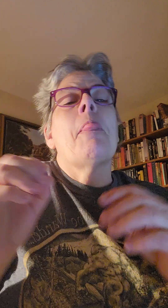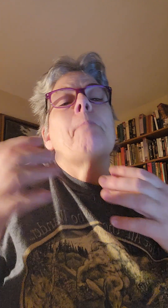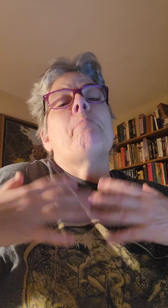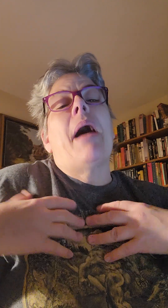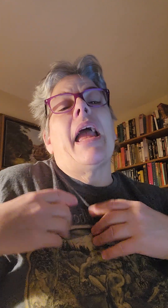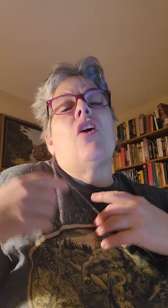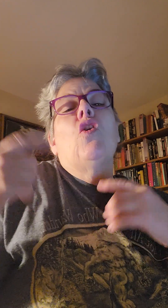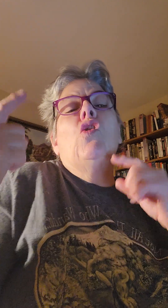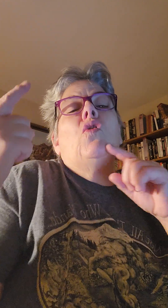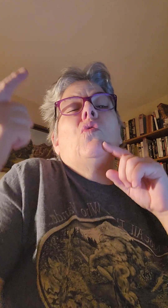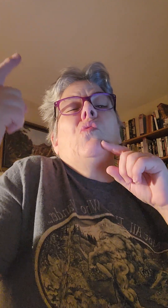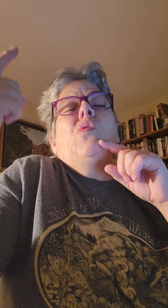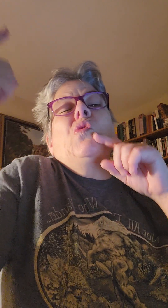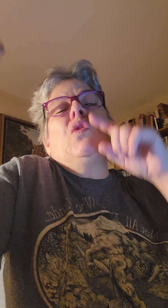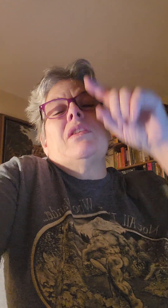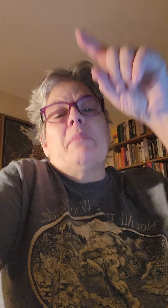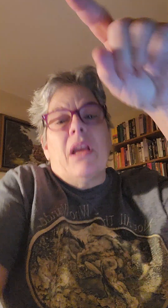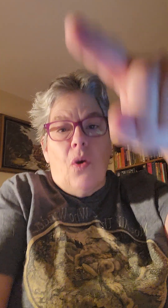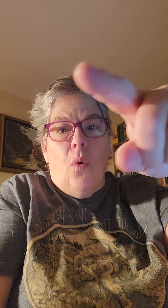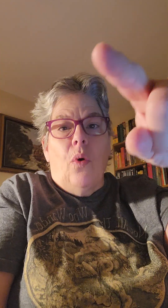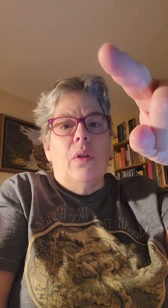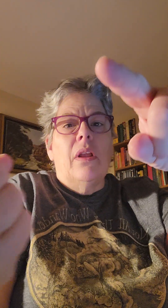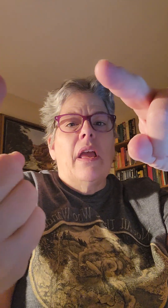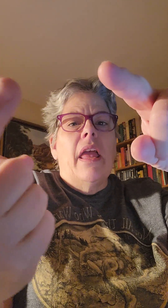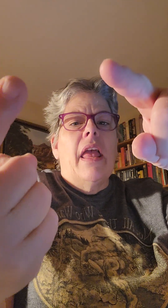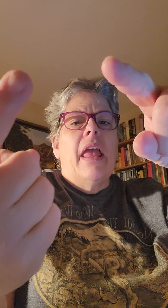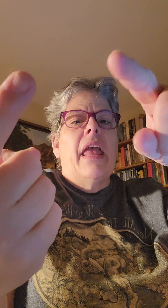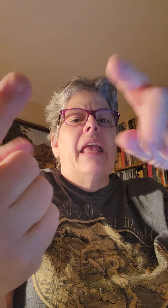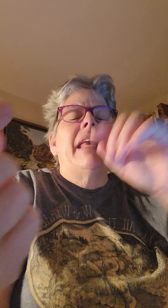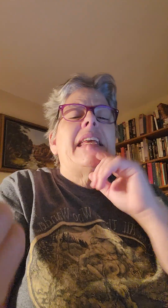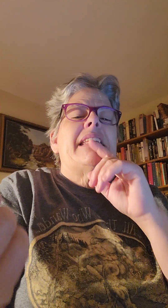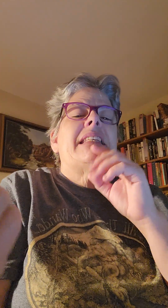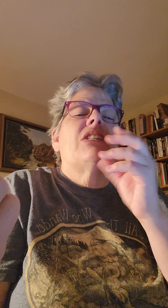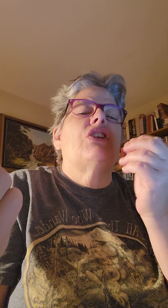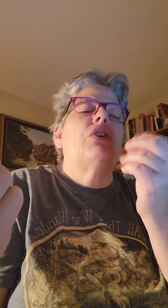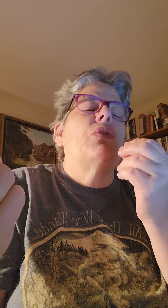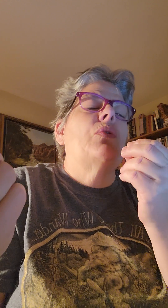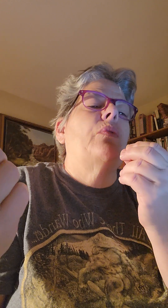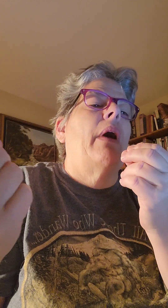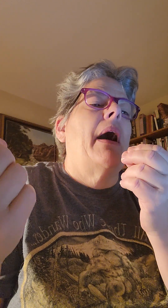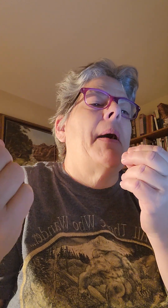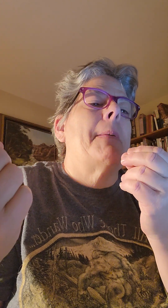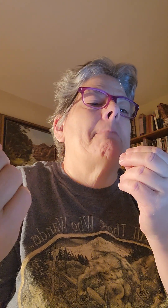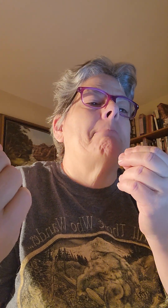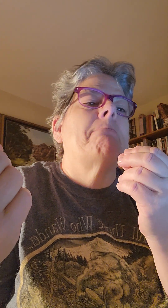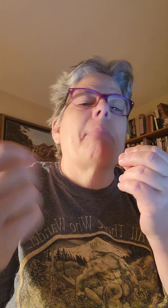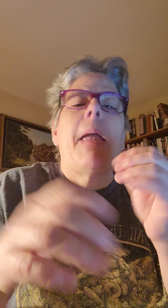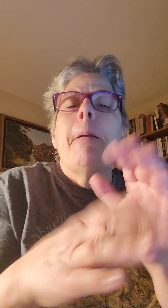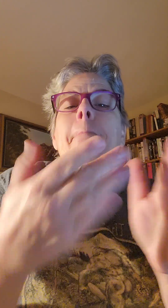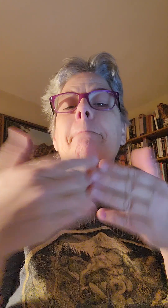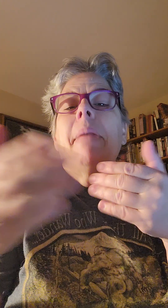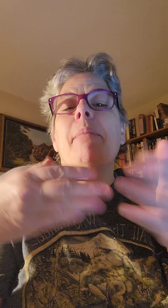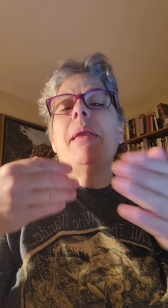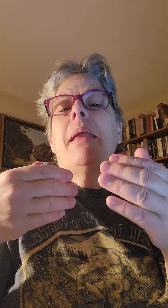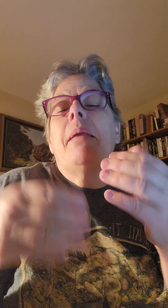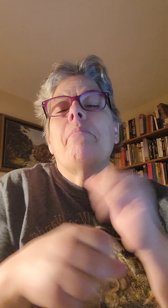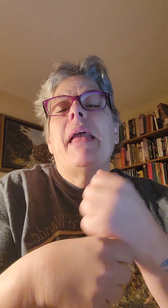My ultimate goal is to, um, maybe make